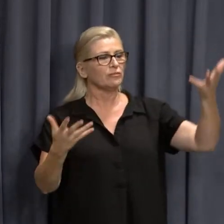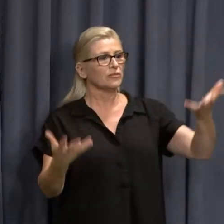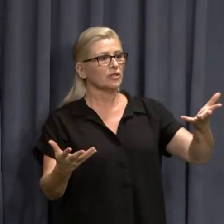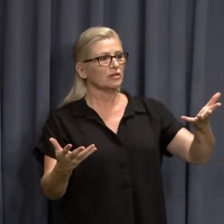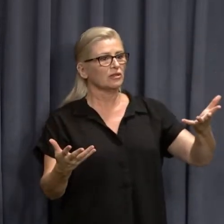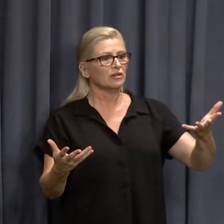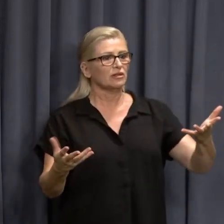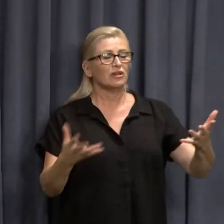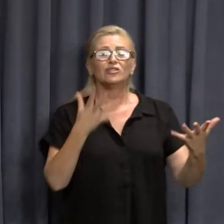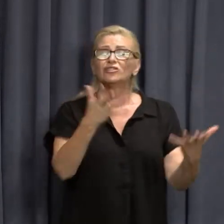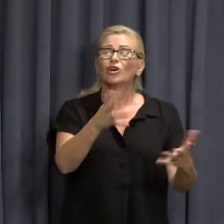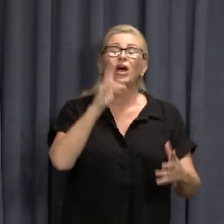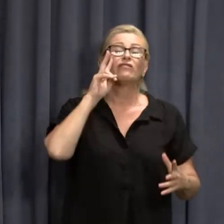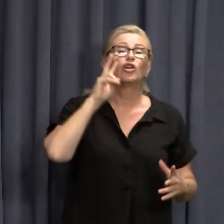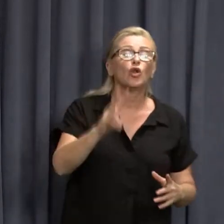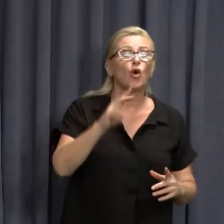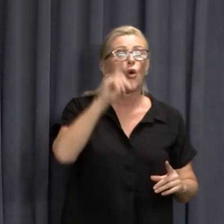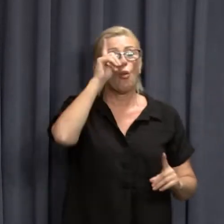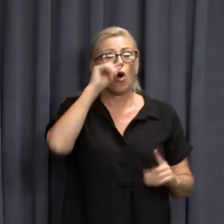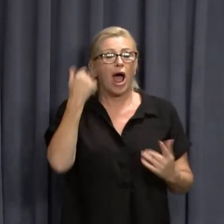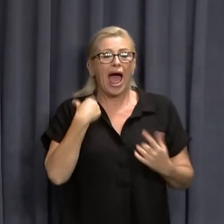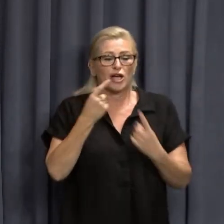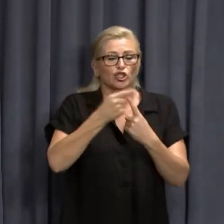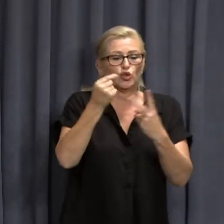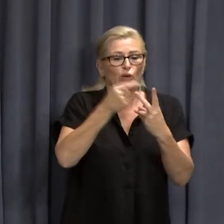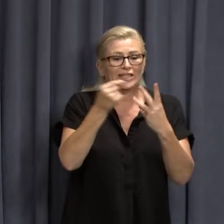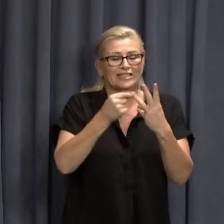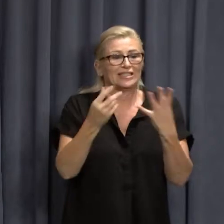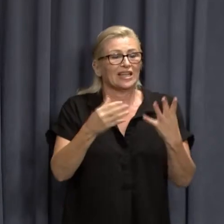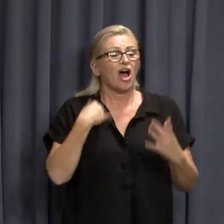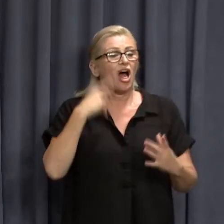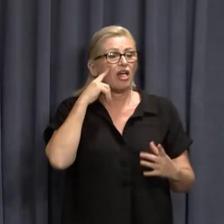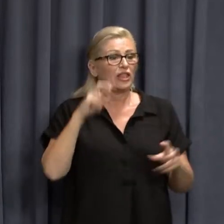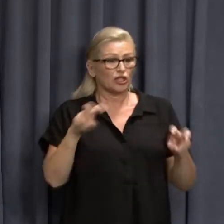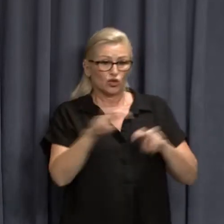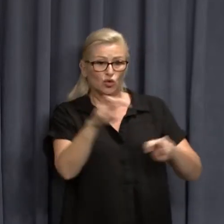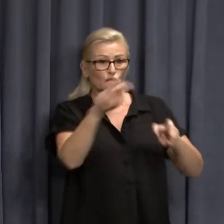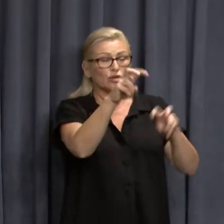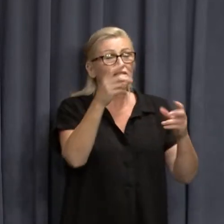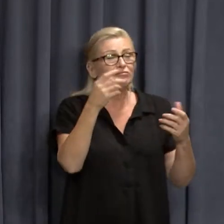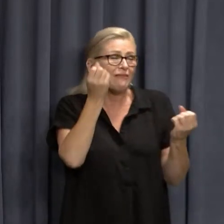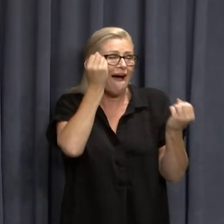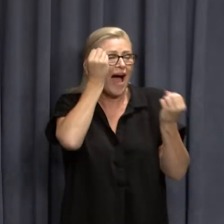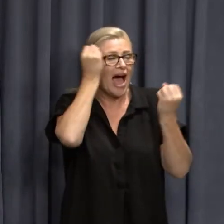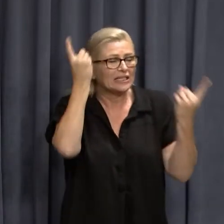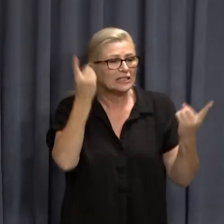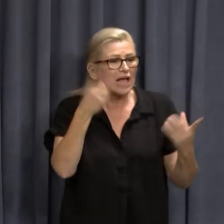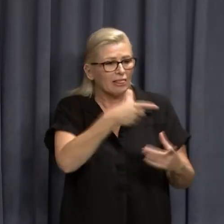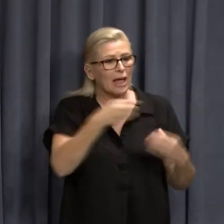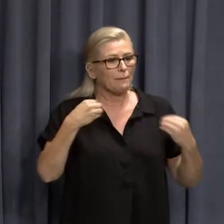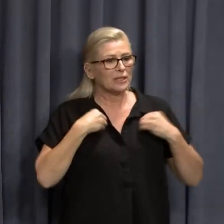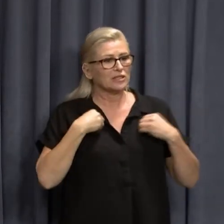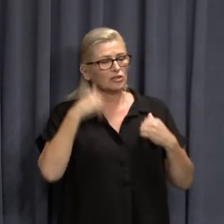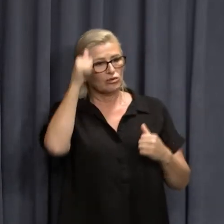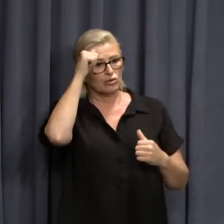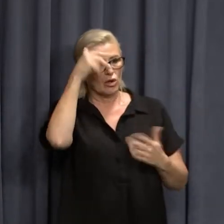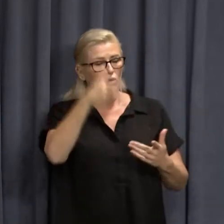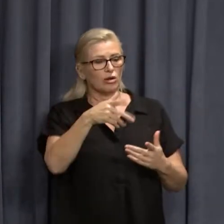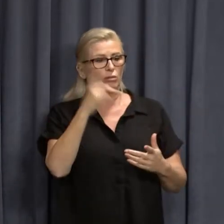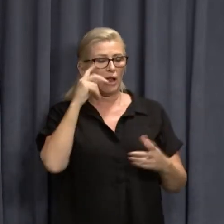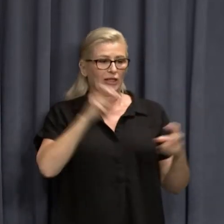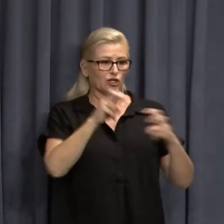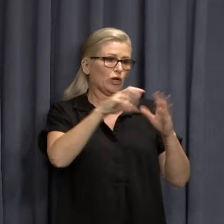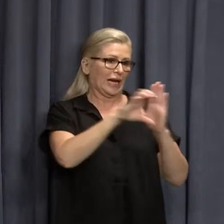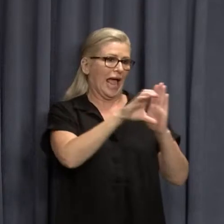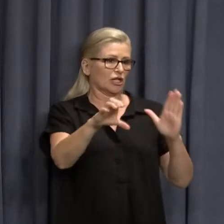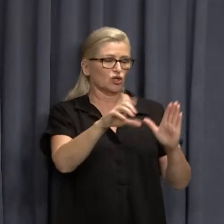the alternatives, you've got to look at the alternatives. And I think the tourism industry broadly understands this. Perhaps the tourism council doesn't,